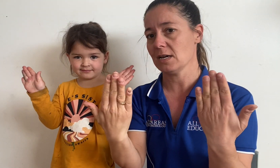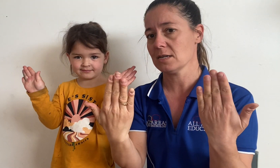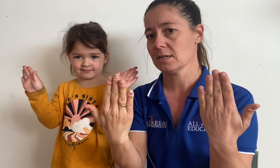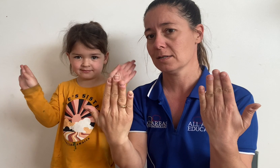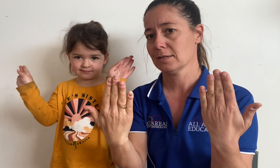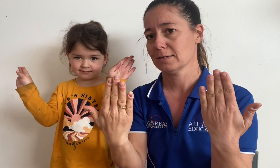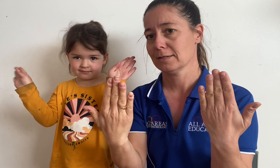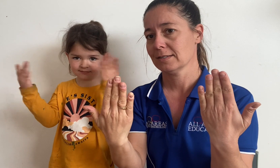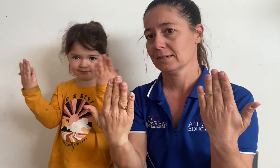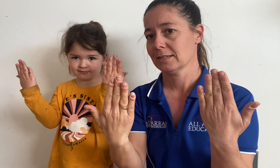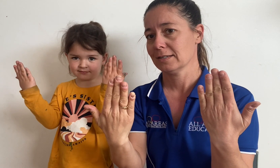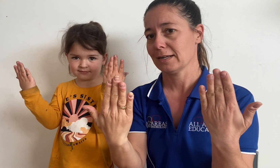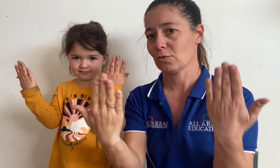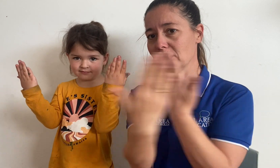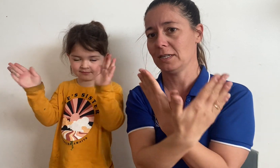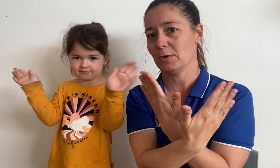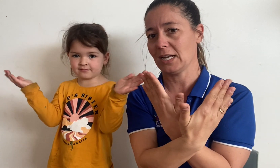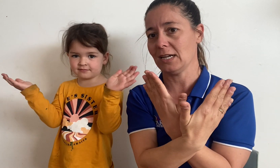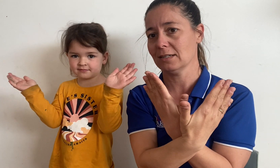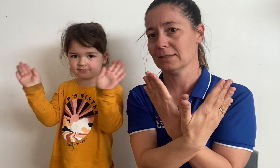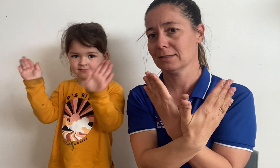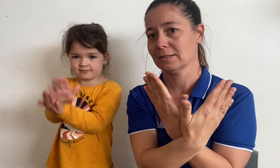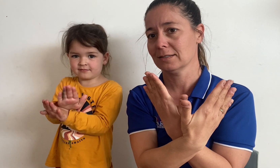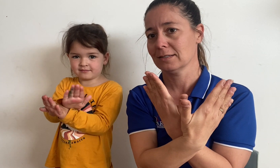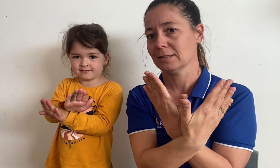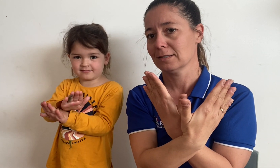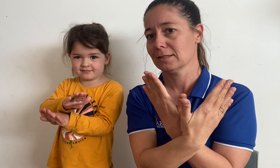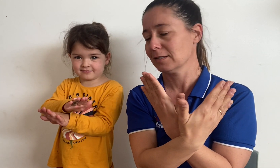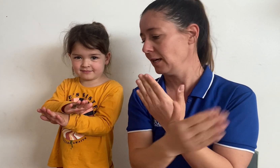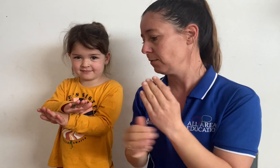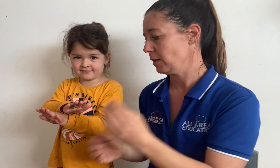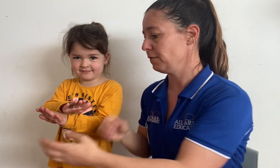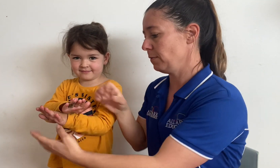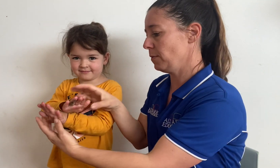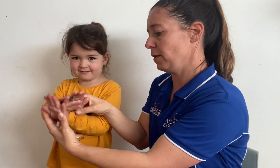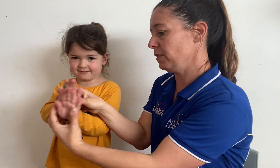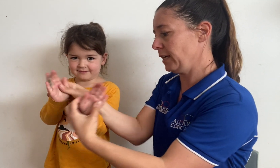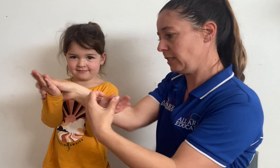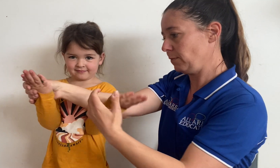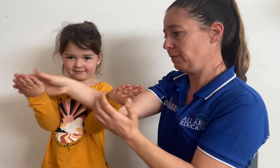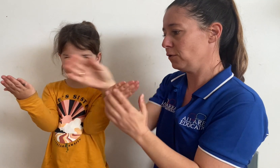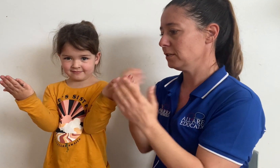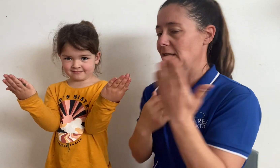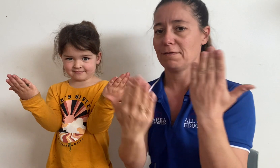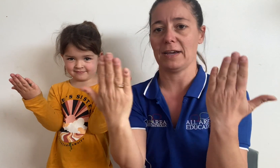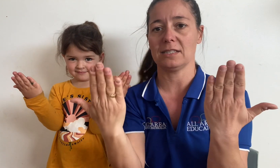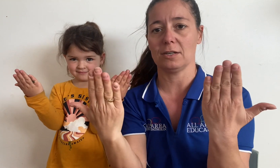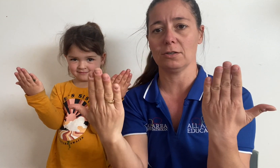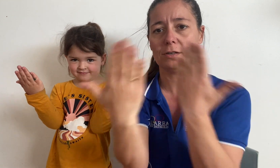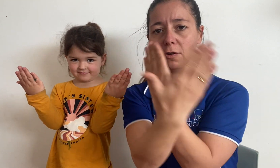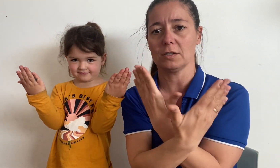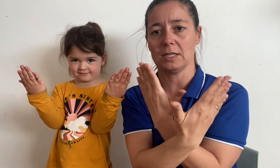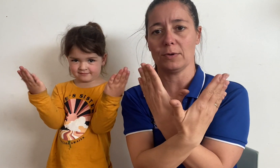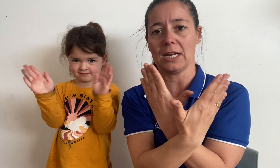cross your body yep so flip them over like you did before so they face you cross your body